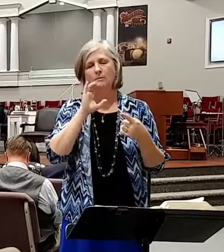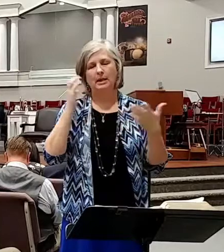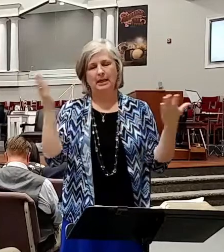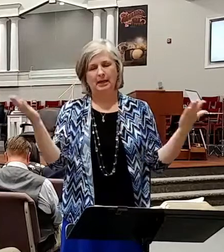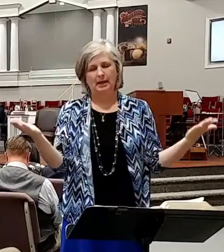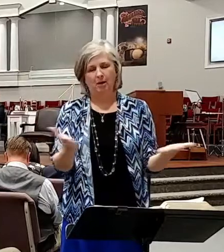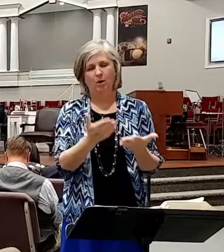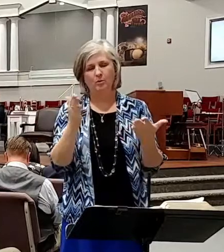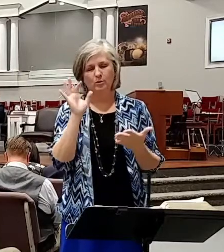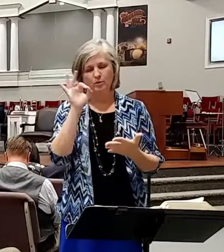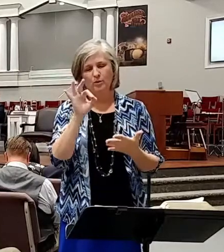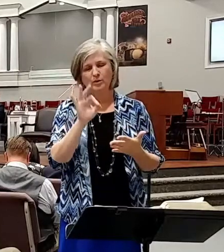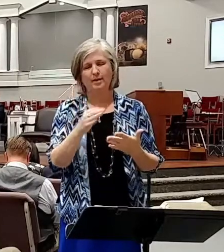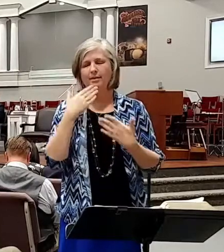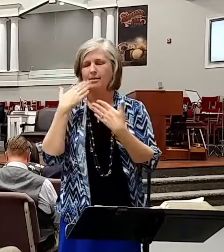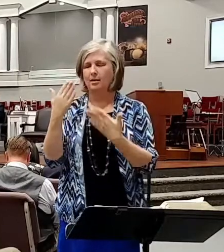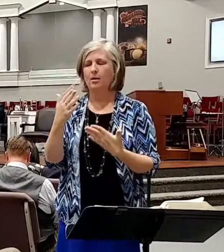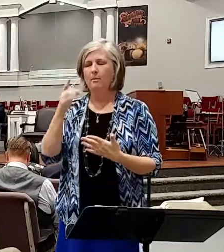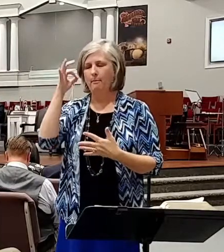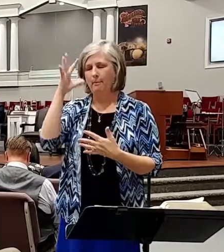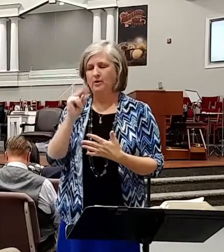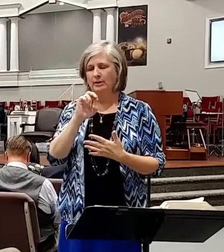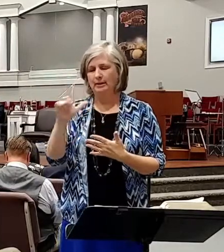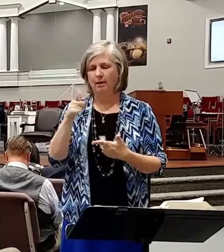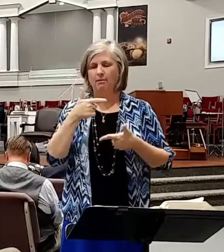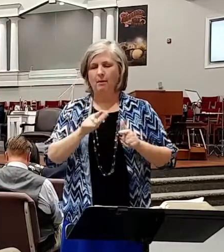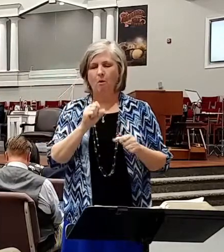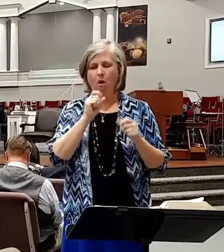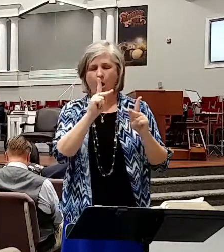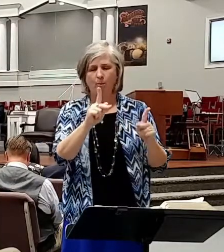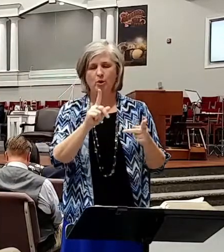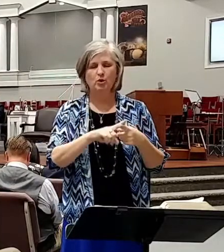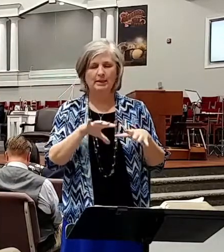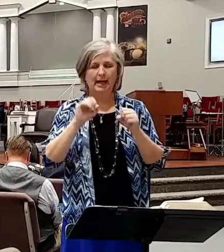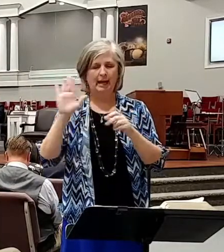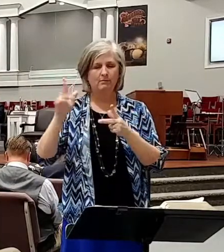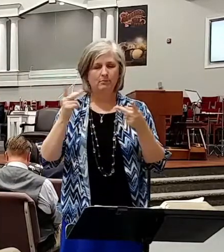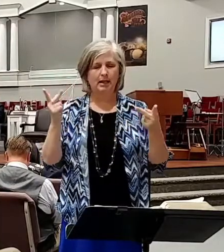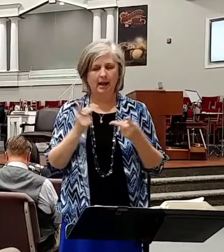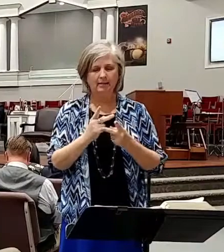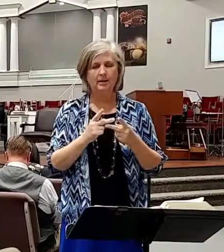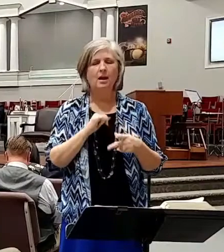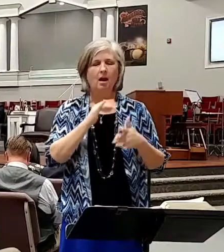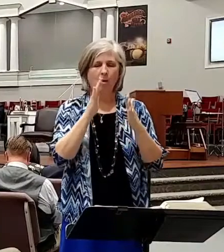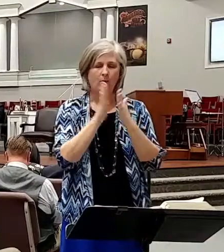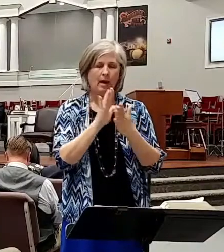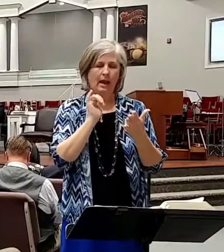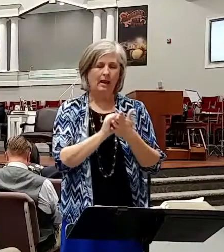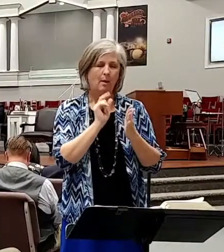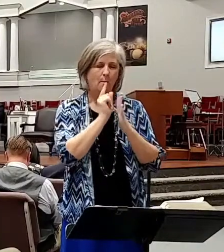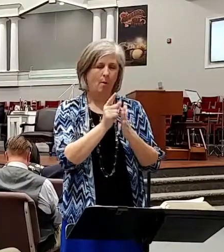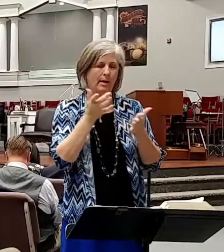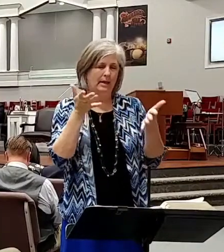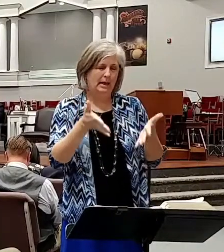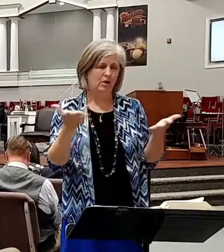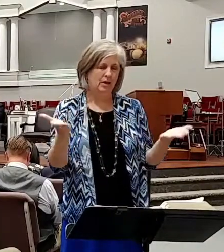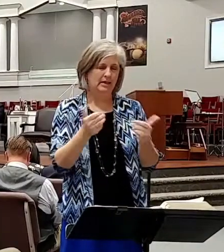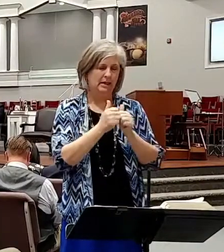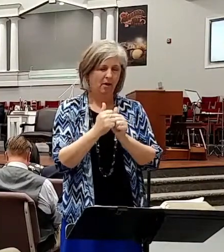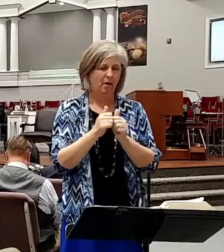Thank you for Pastor Neal allowing me the opportunity to take his place tonight. And I pray that in the moments we have together, thank you that we can laugh and have